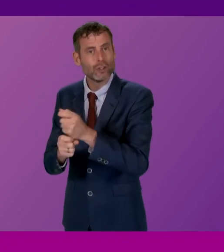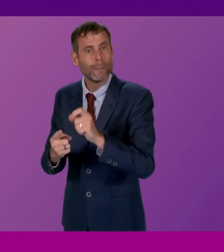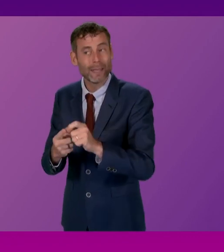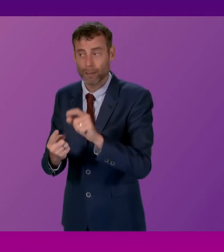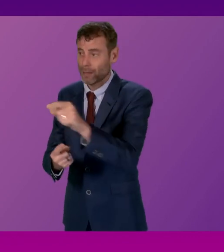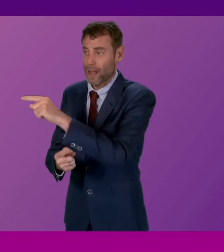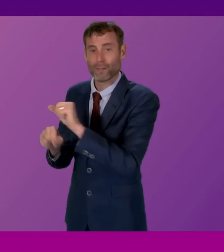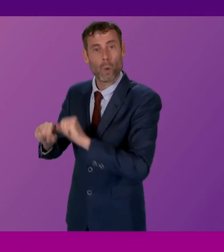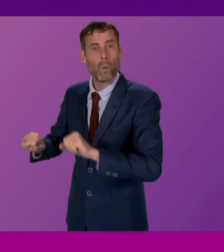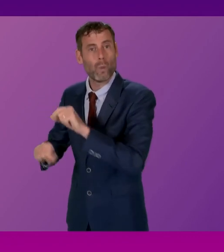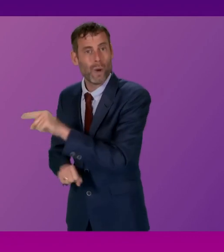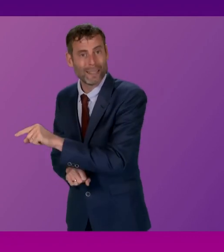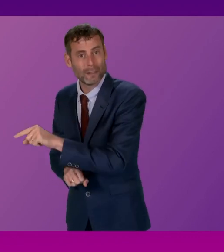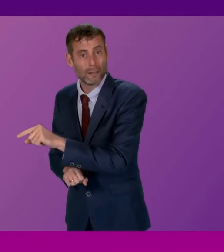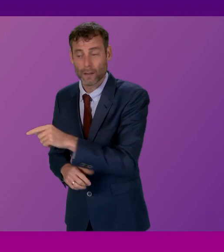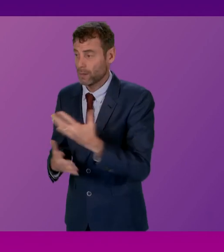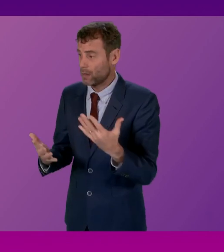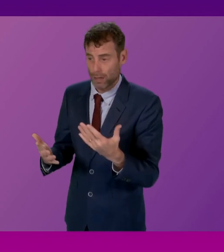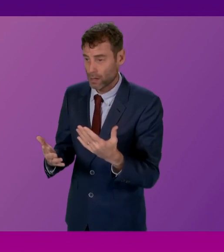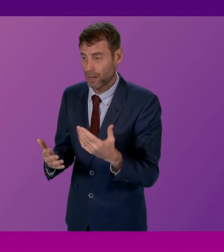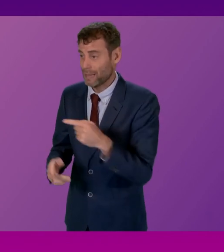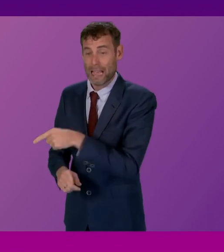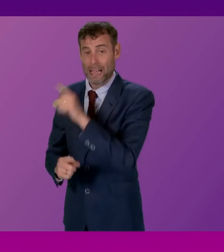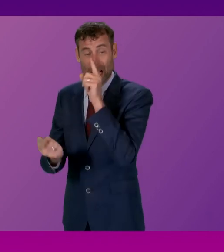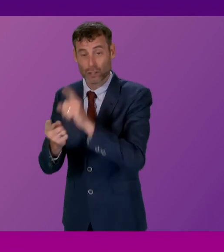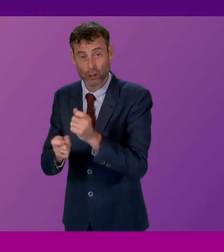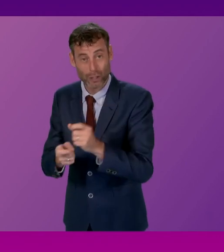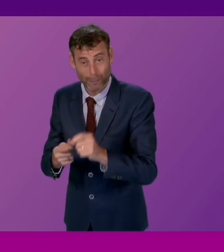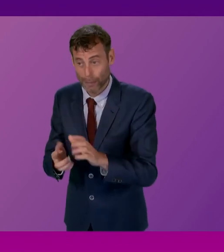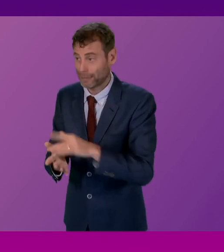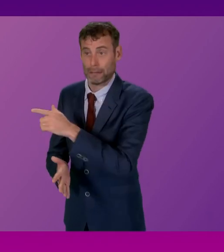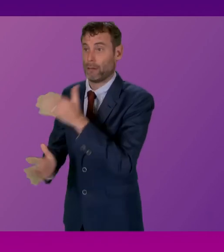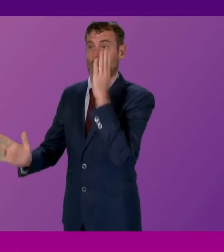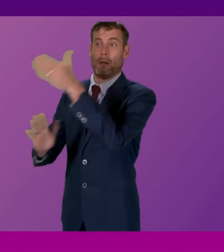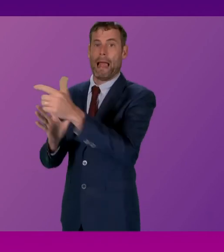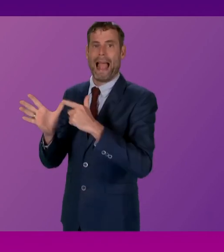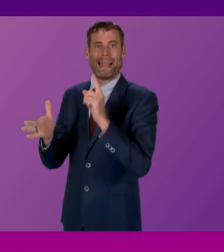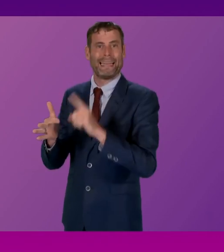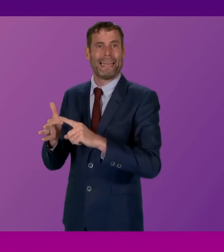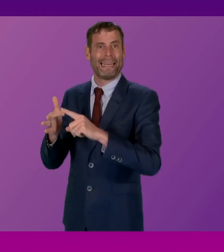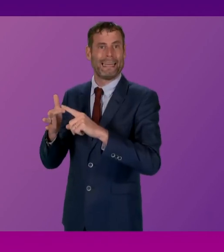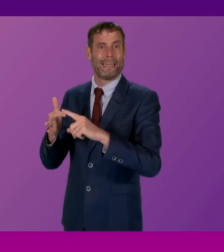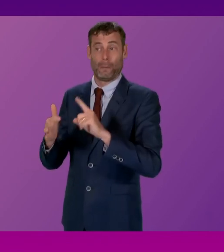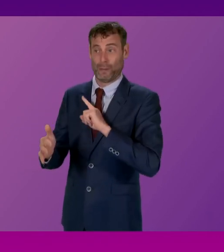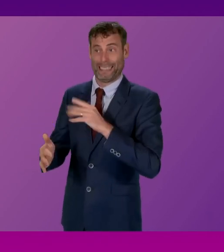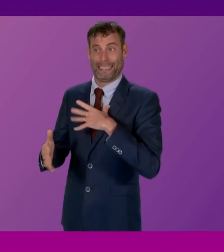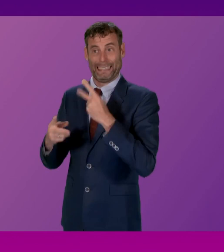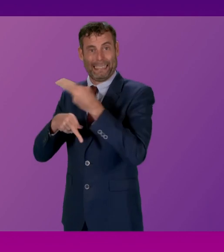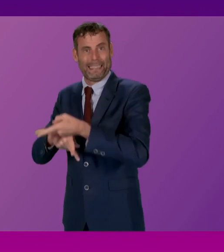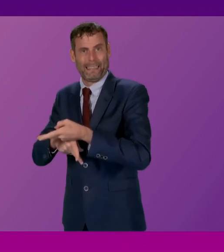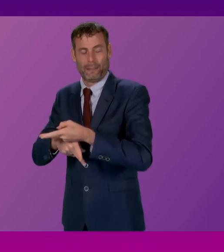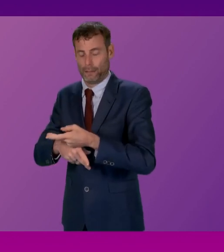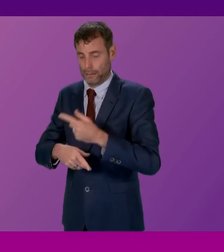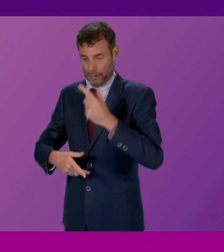leading to them going to A&E in desperation. This is a system-wide cycle of